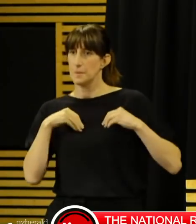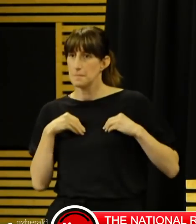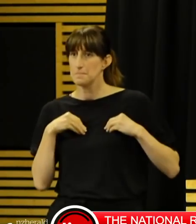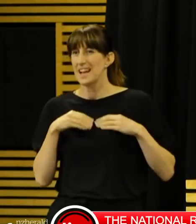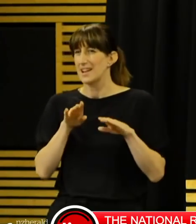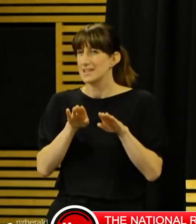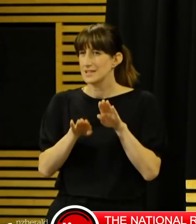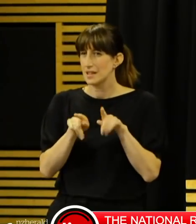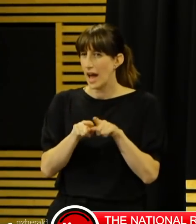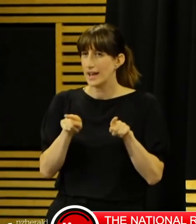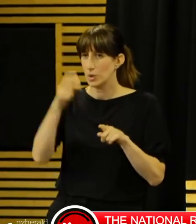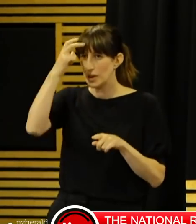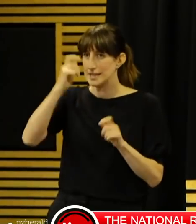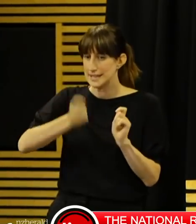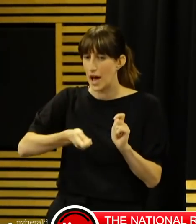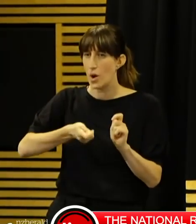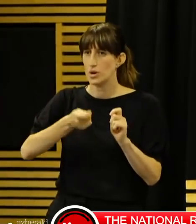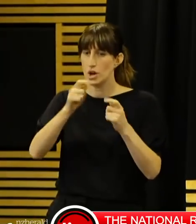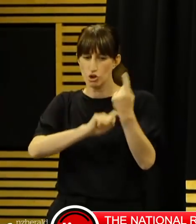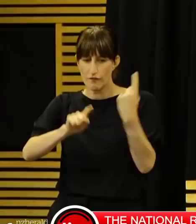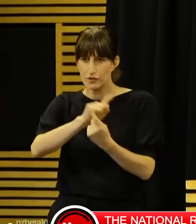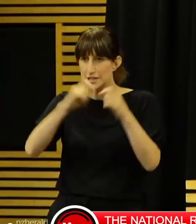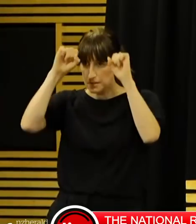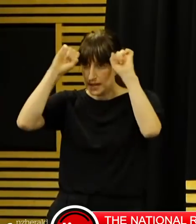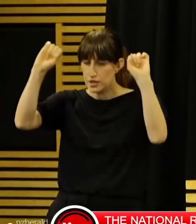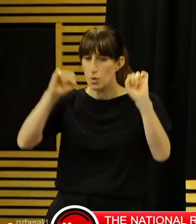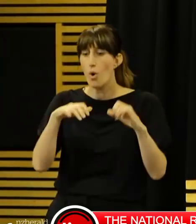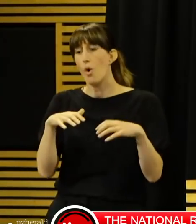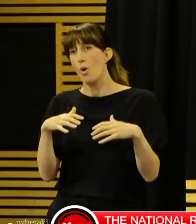or they are other close contacts of a confirmed case.